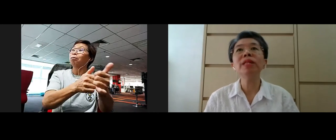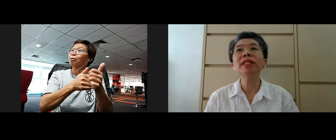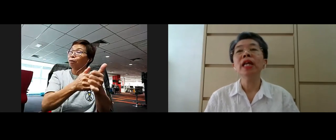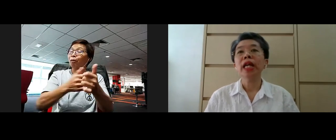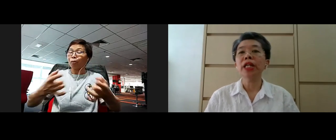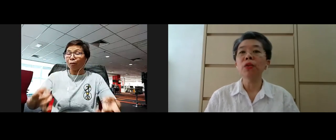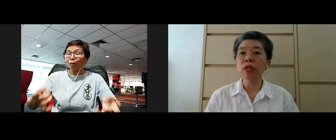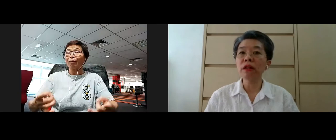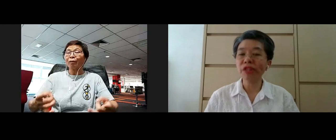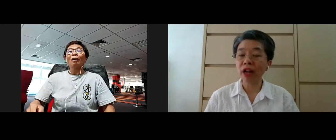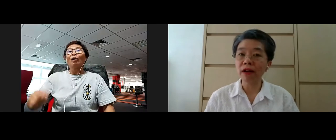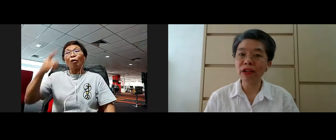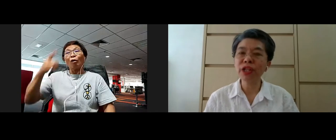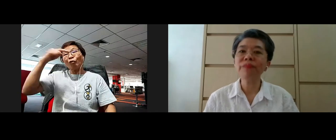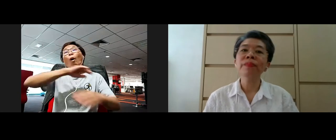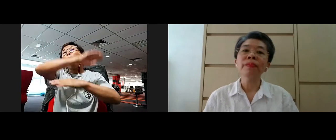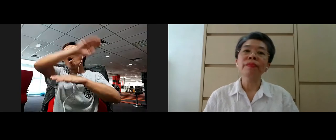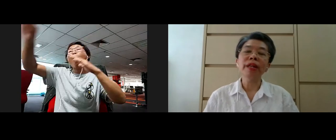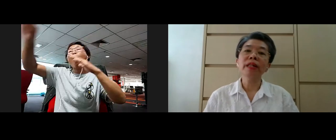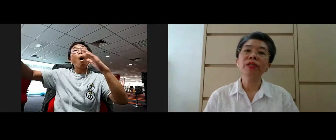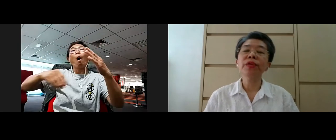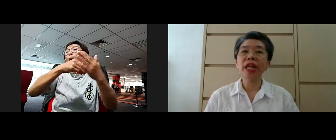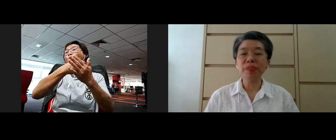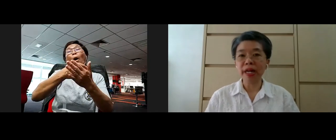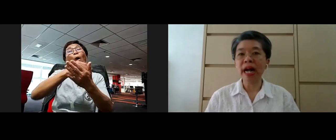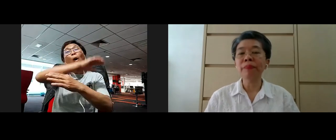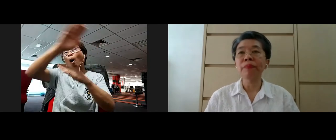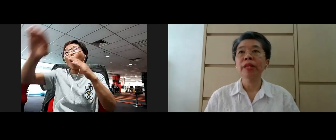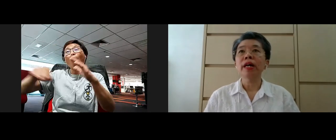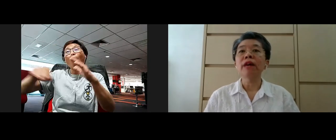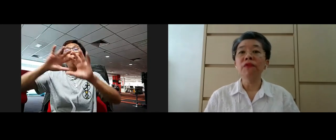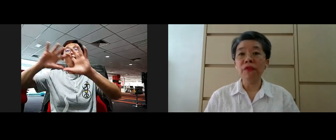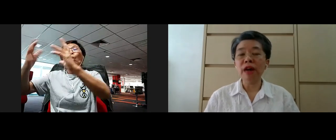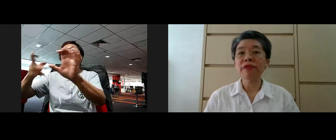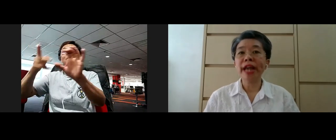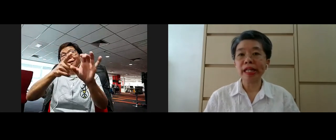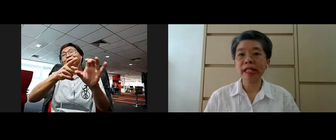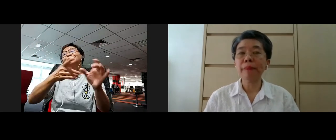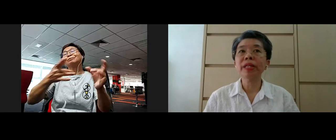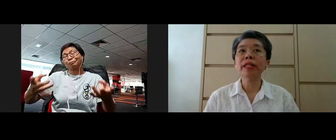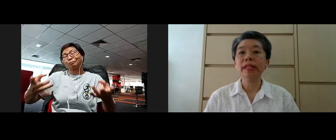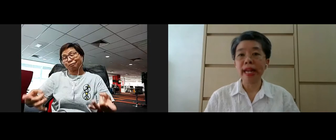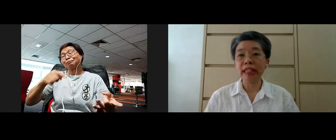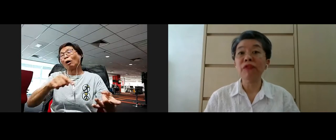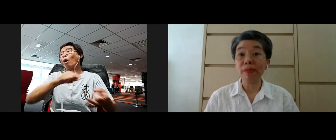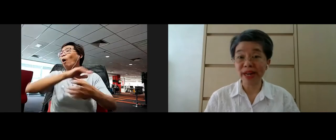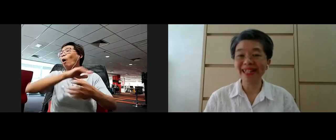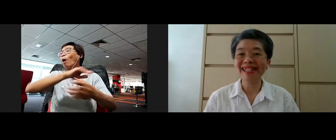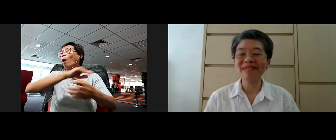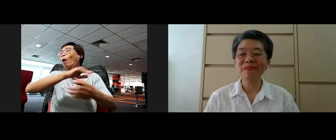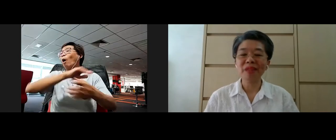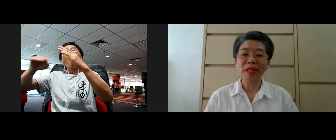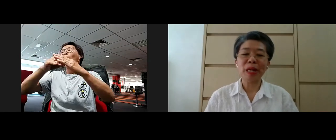movement in the world of psychology so it has become a very accepted scientific